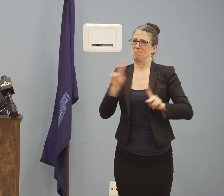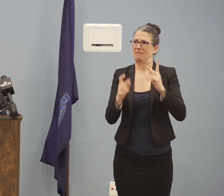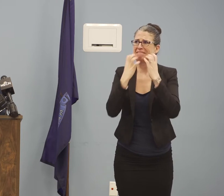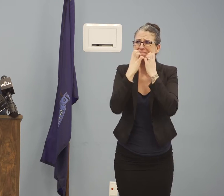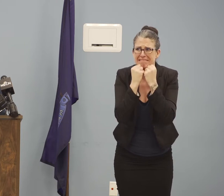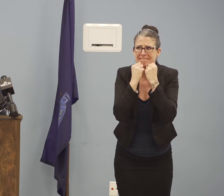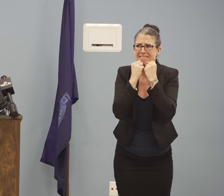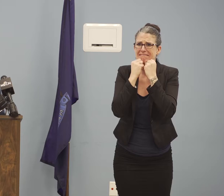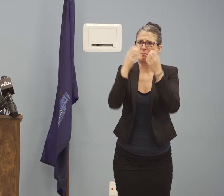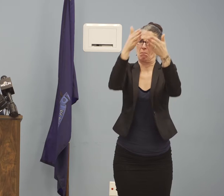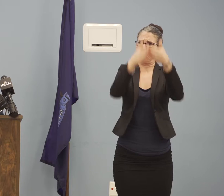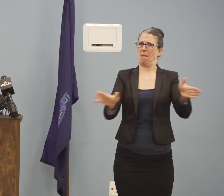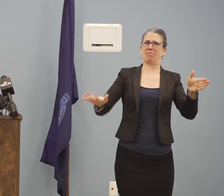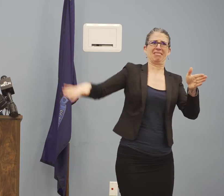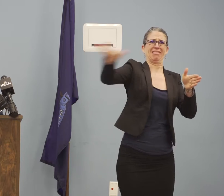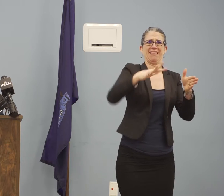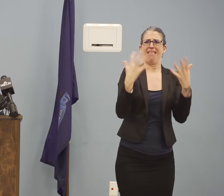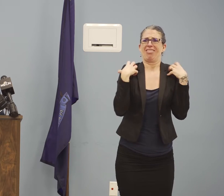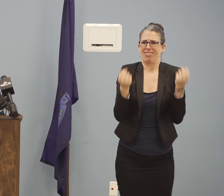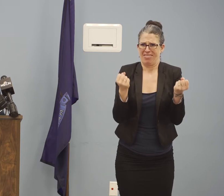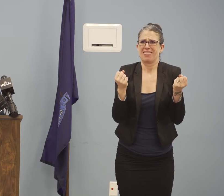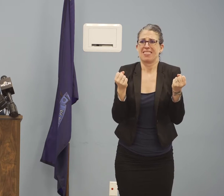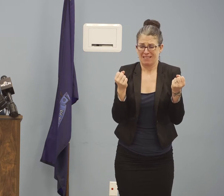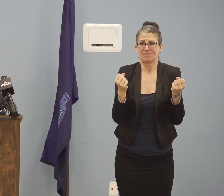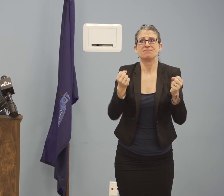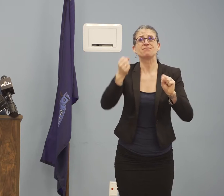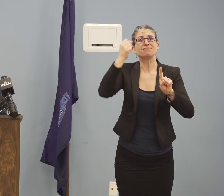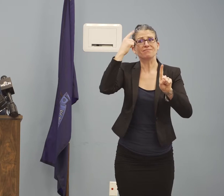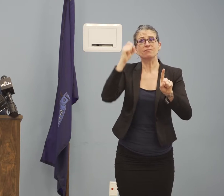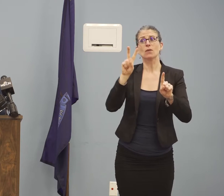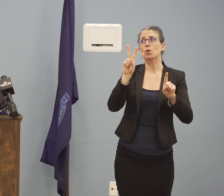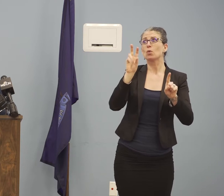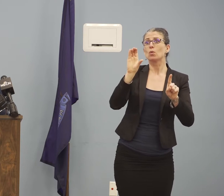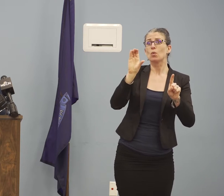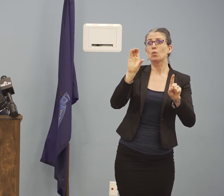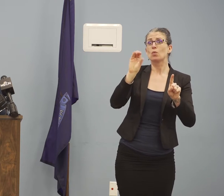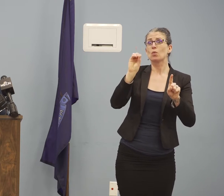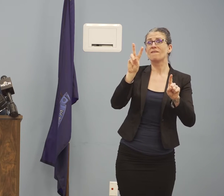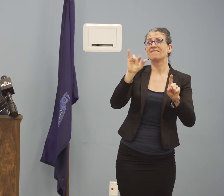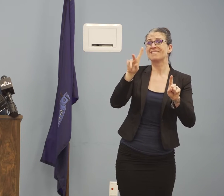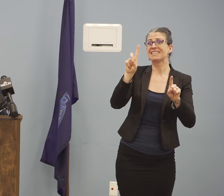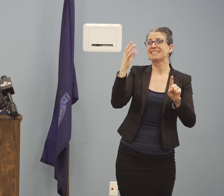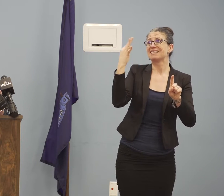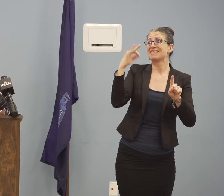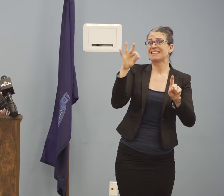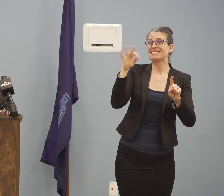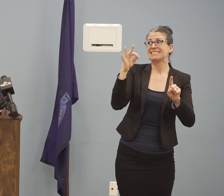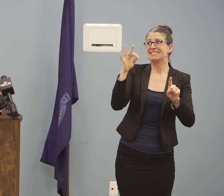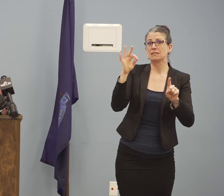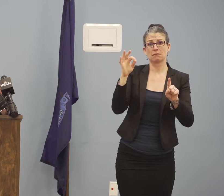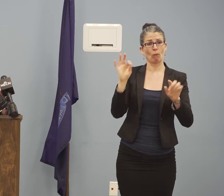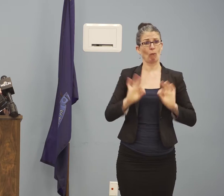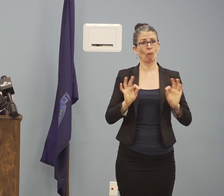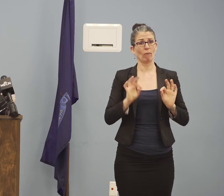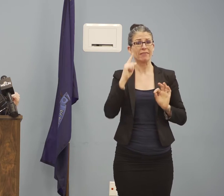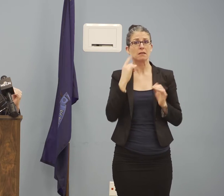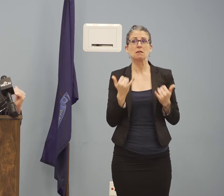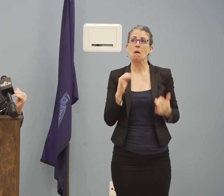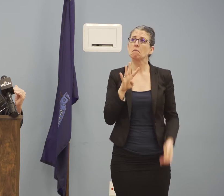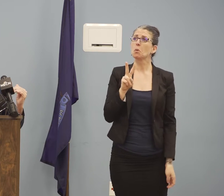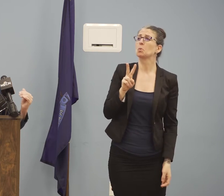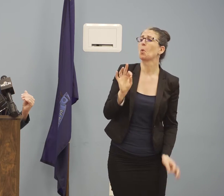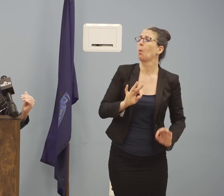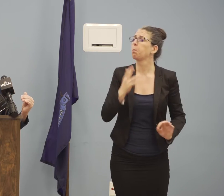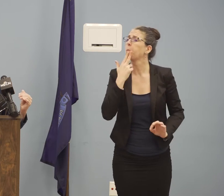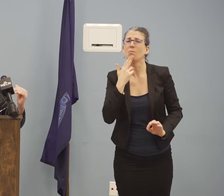However, COVID-19 continues to spread across Maine. Experts have been clear that implementing